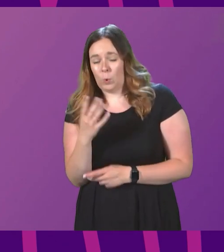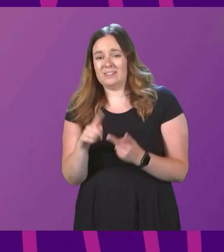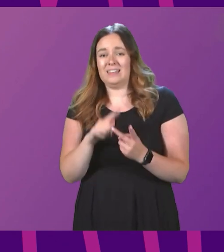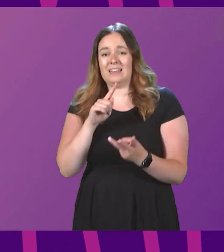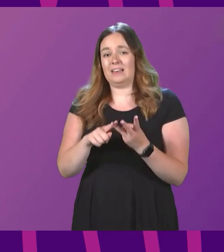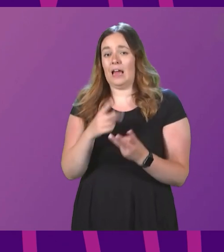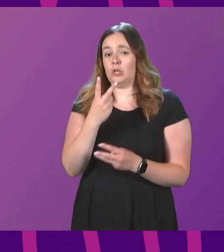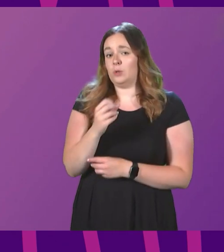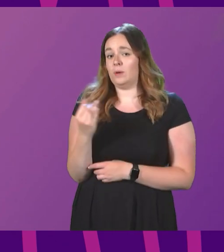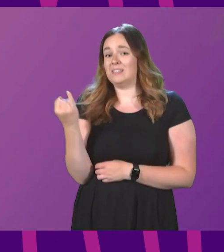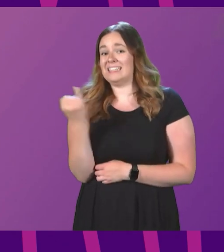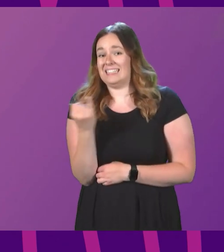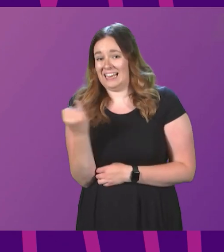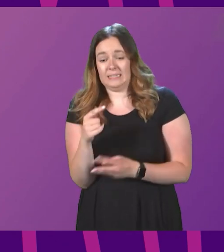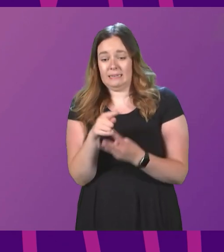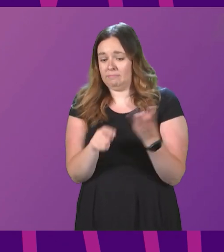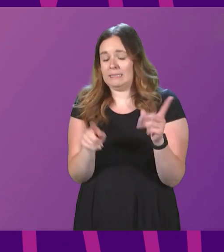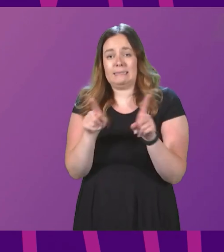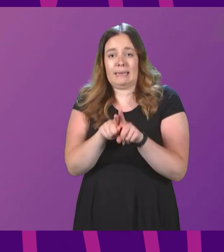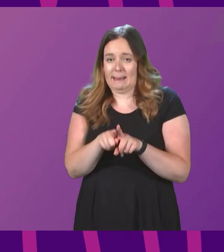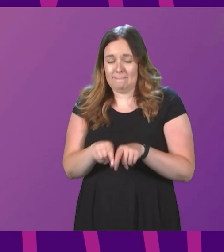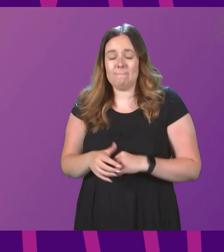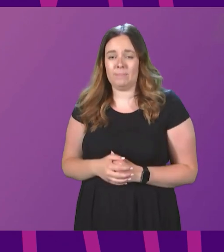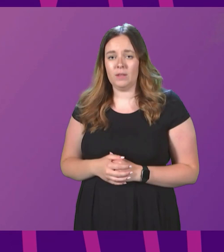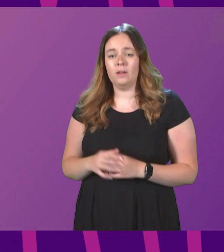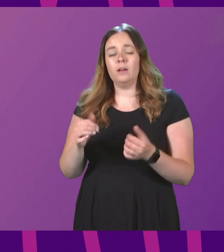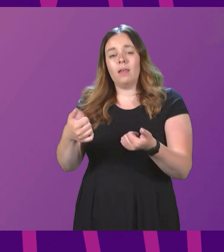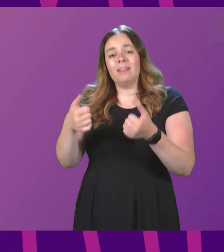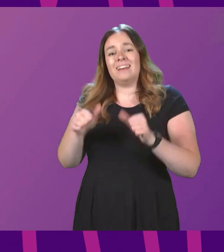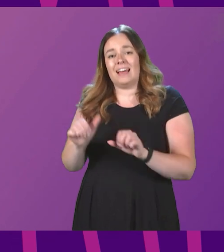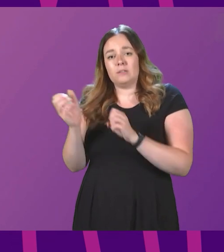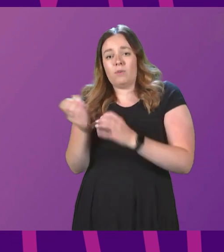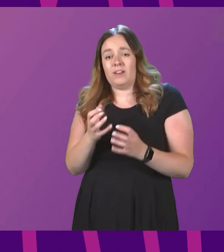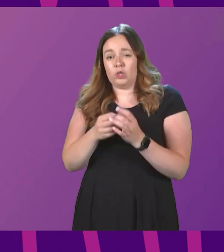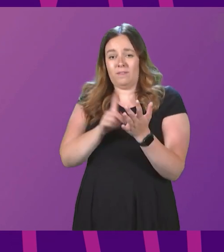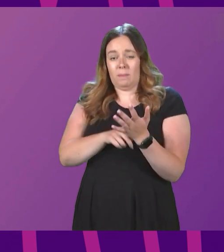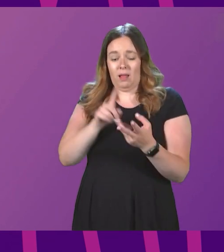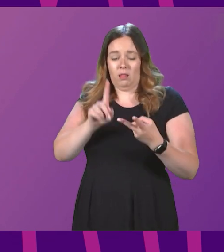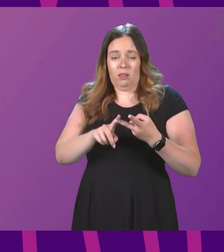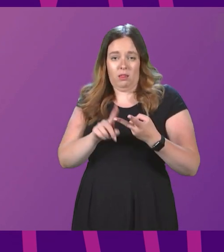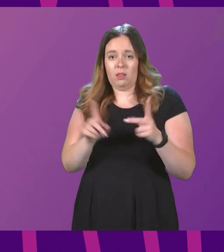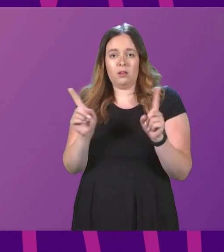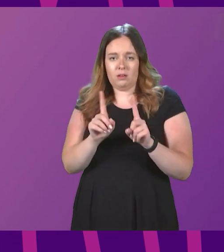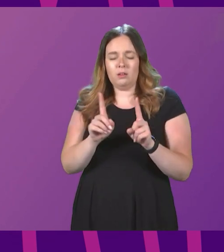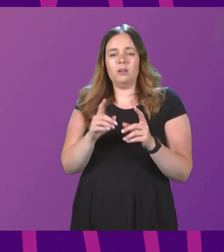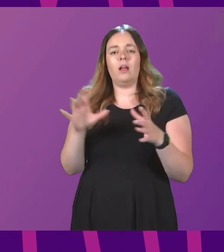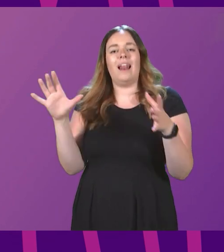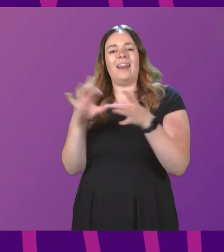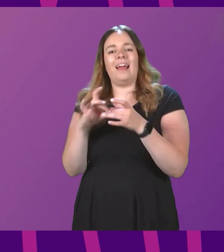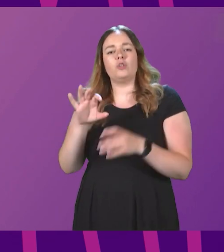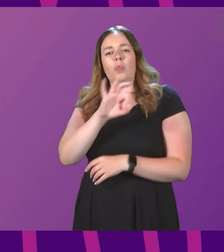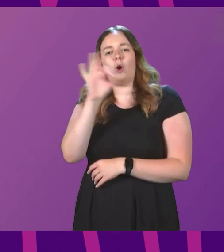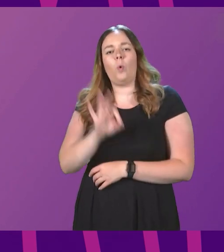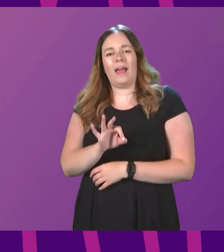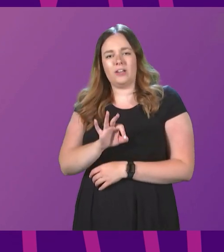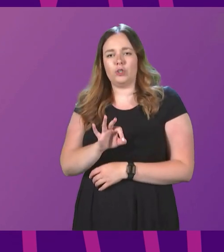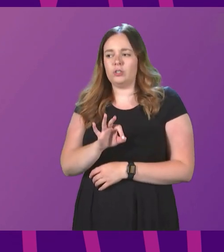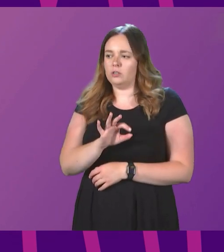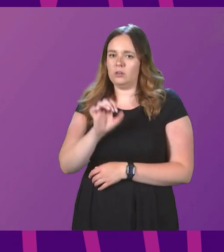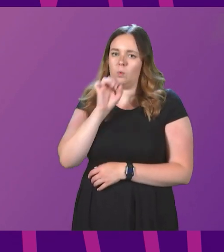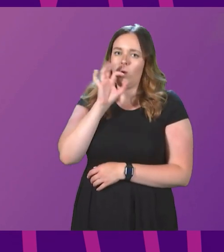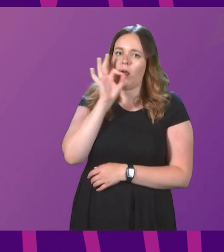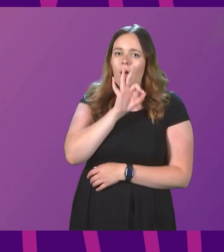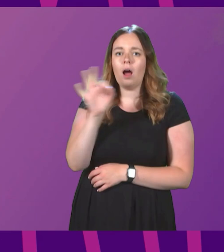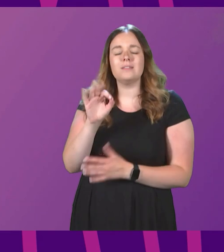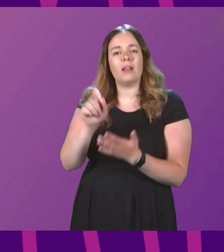2016. The next provision of the bill I wish to draw attention to relates to the question to be asked in